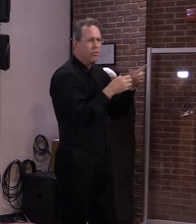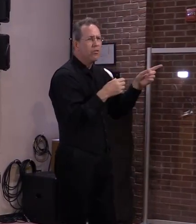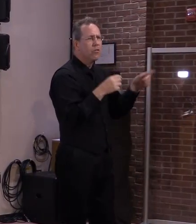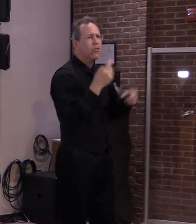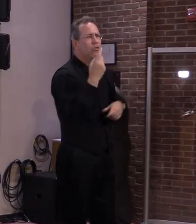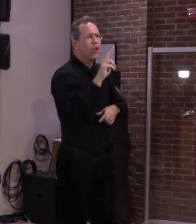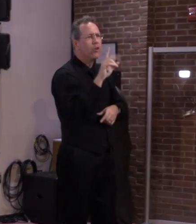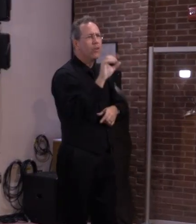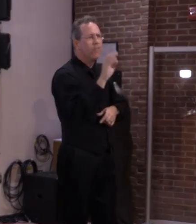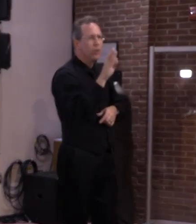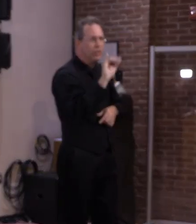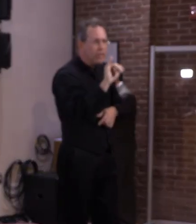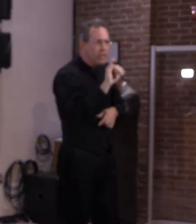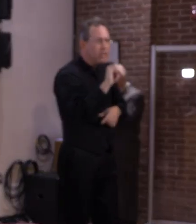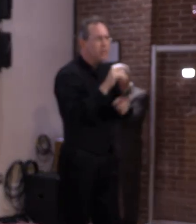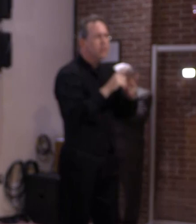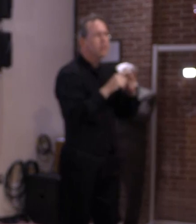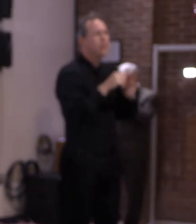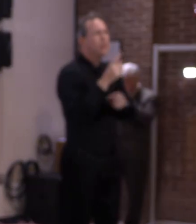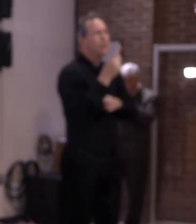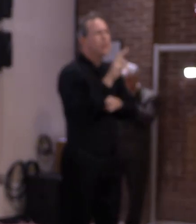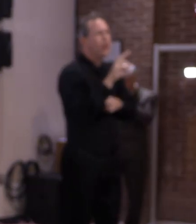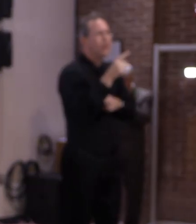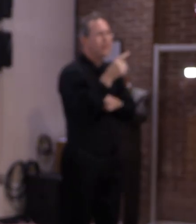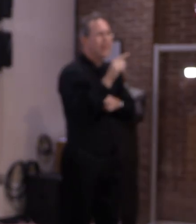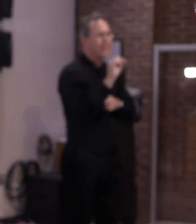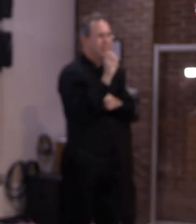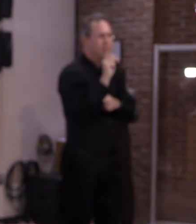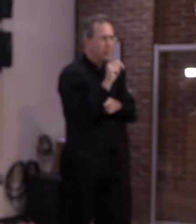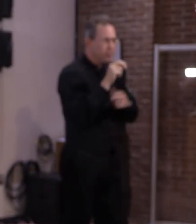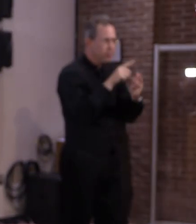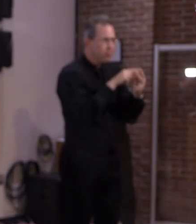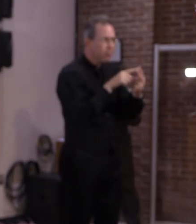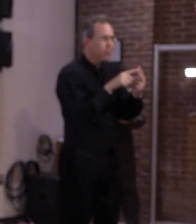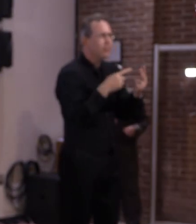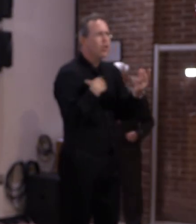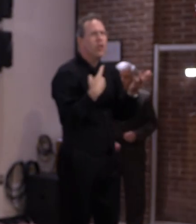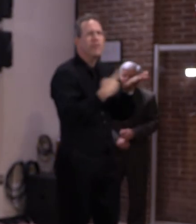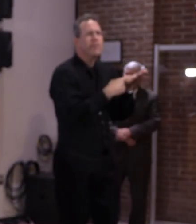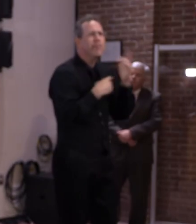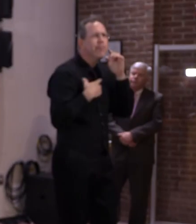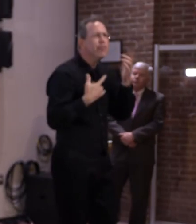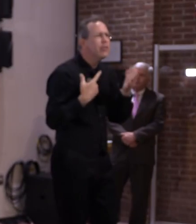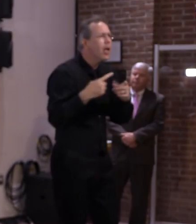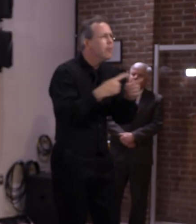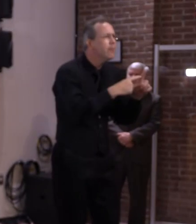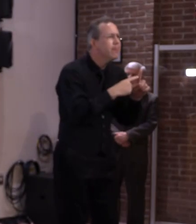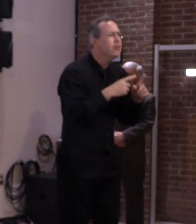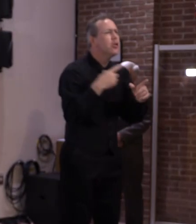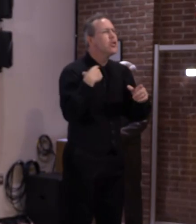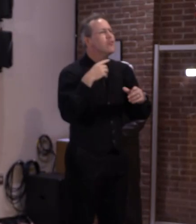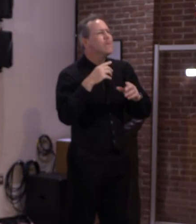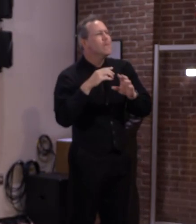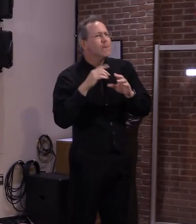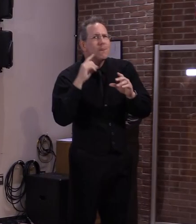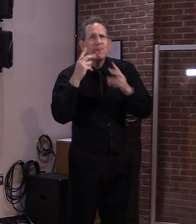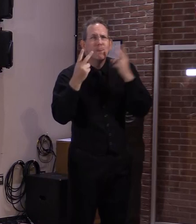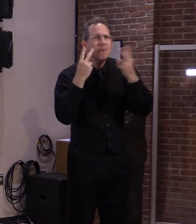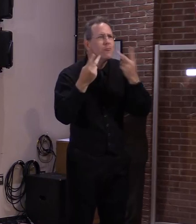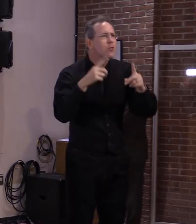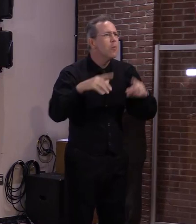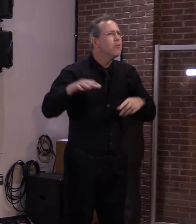said nationwide trends continue to move in the right direction and 64.5% of those over the age of 18